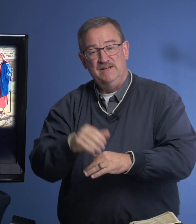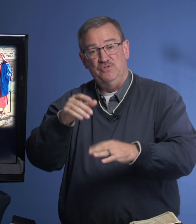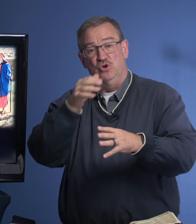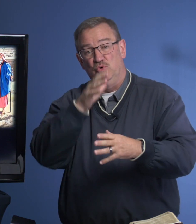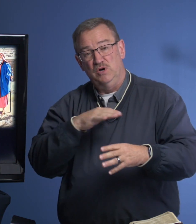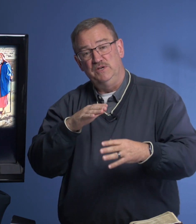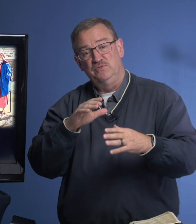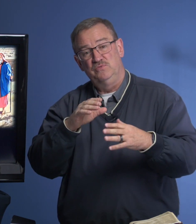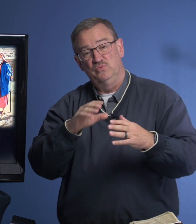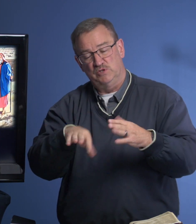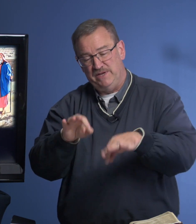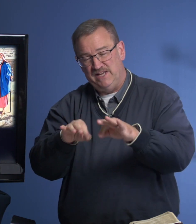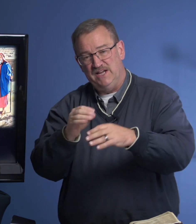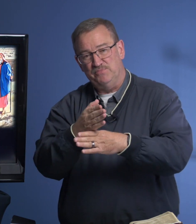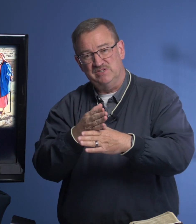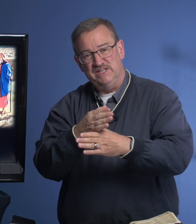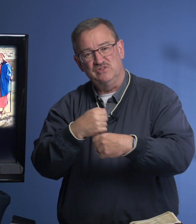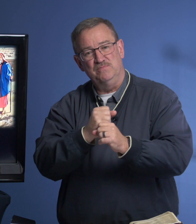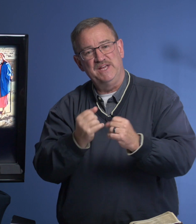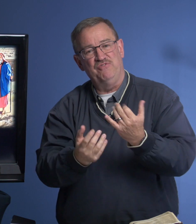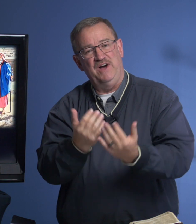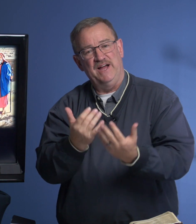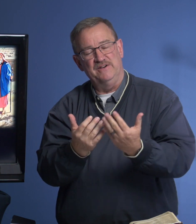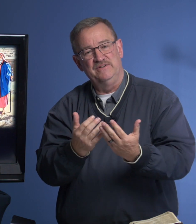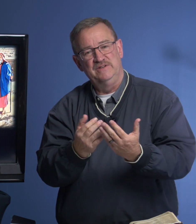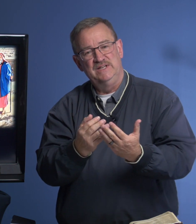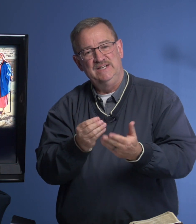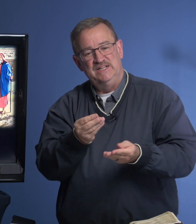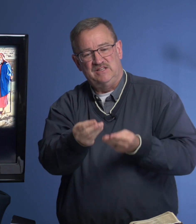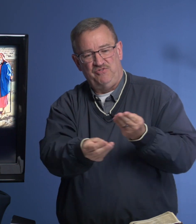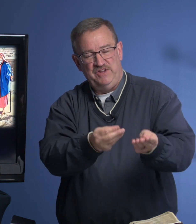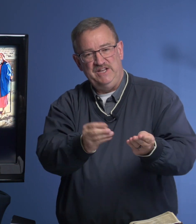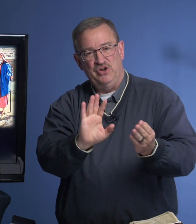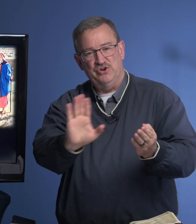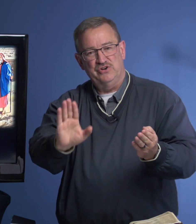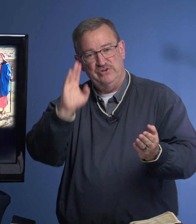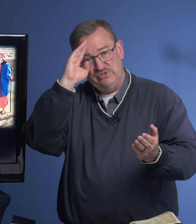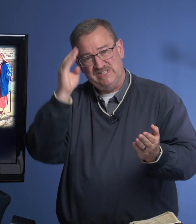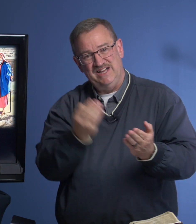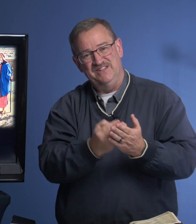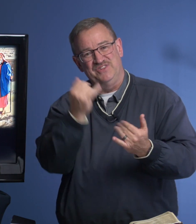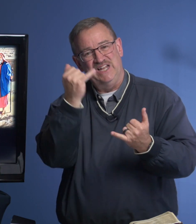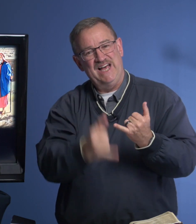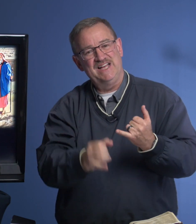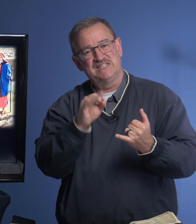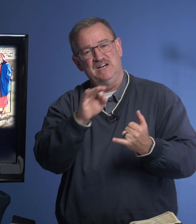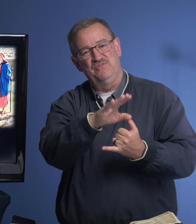The woman was picking up the sticks to make a fire to feed her son the last of